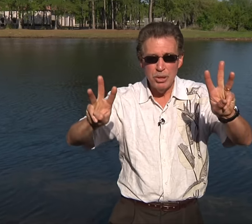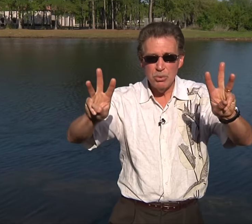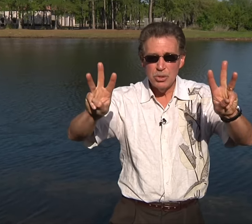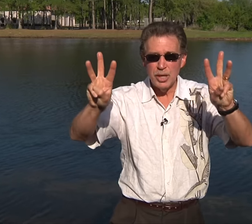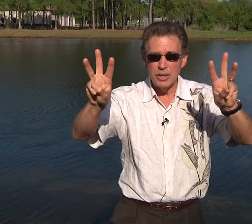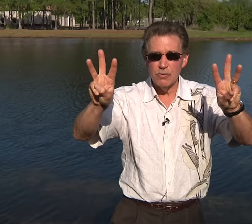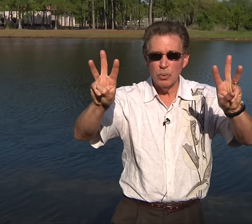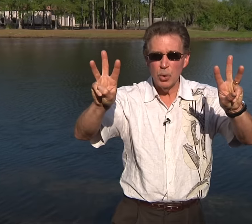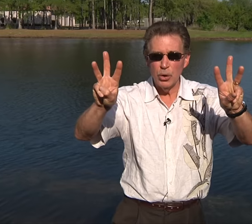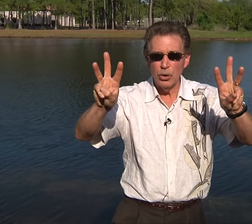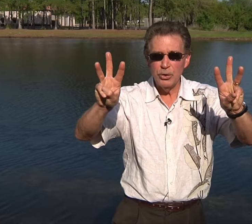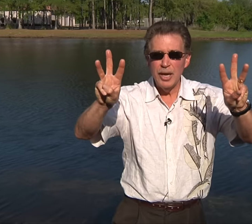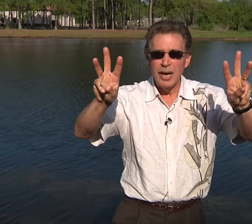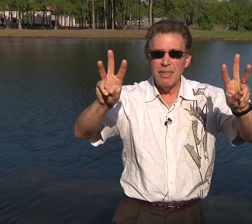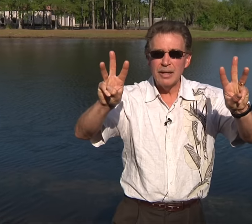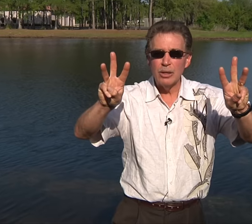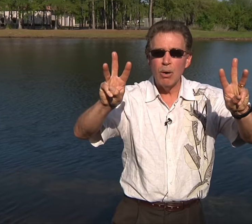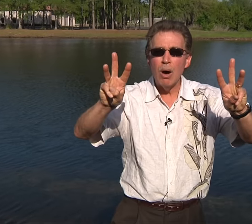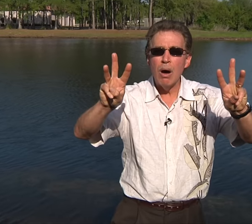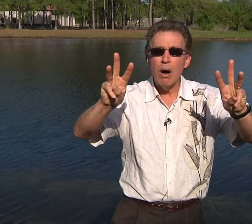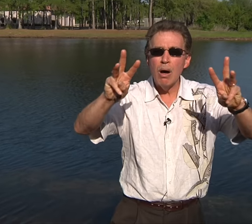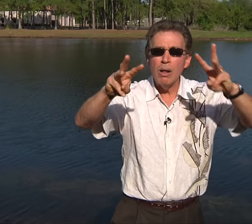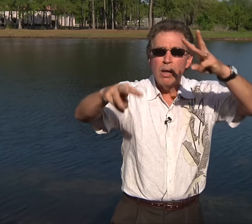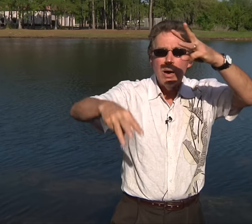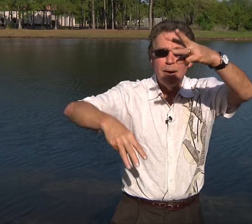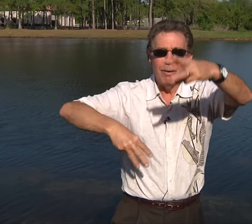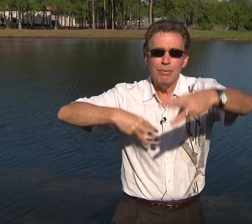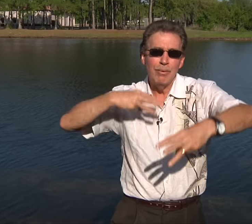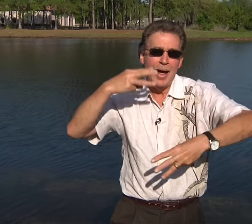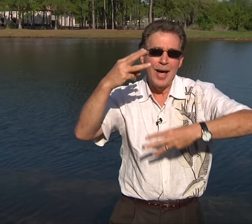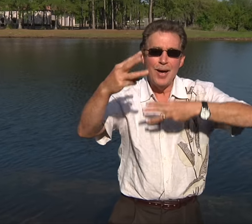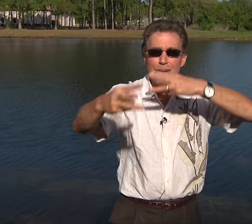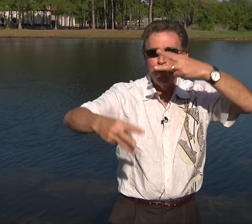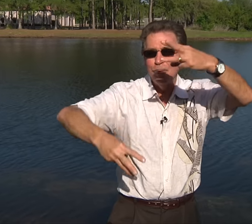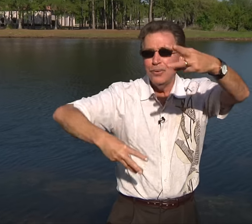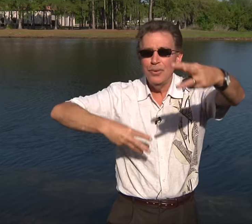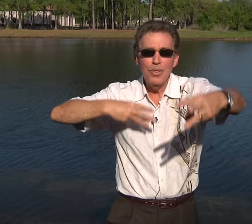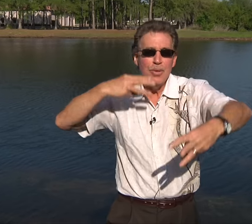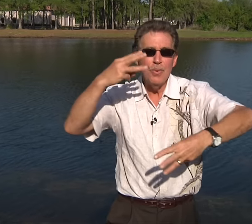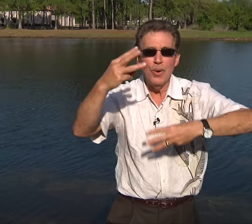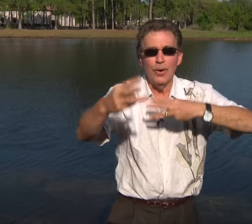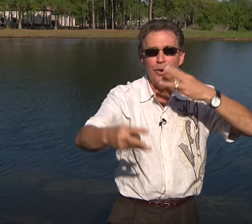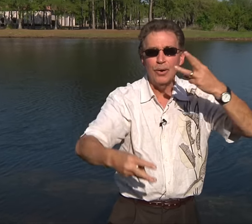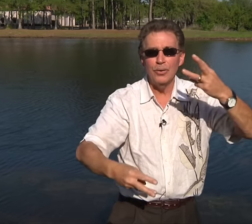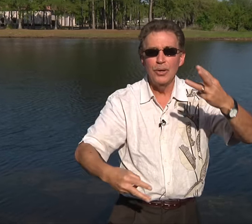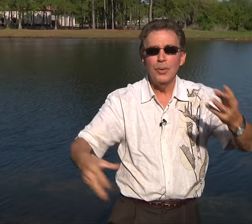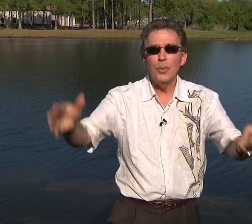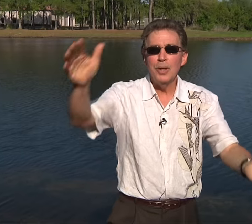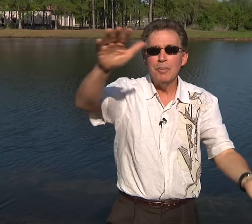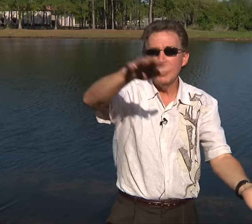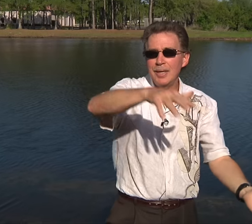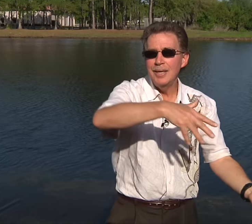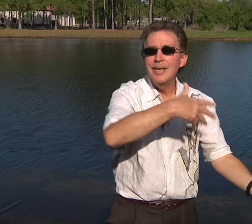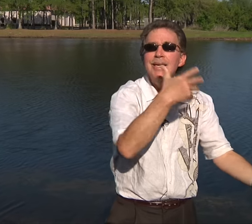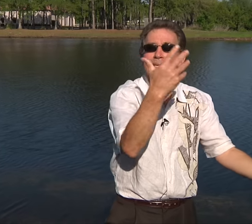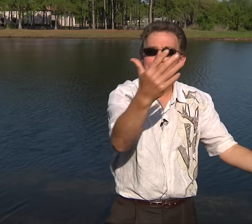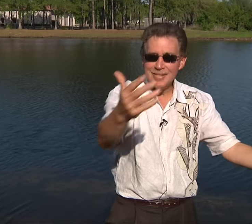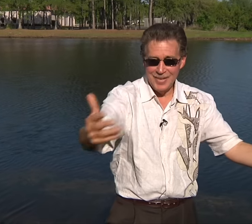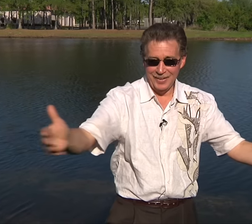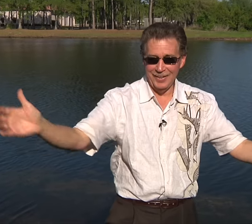stands for world, and then go all around the world, we'll be singing.